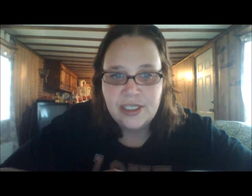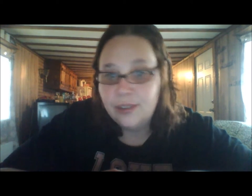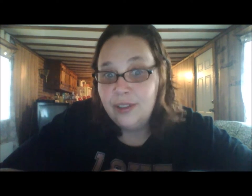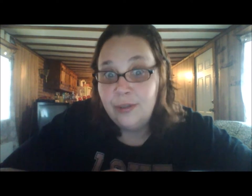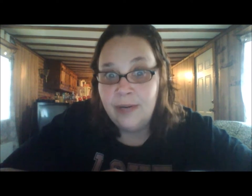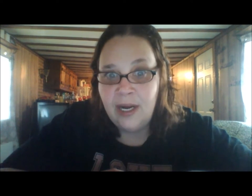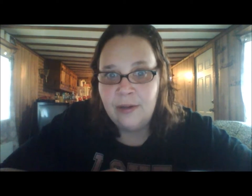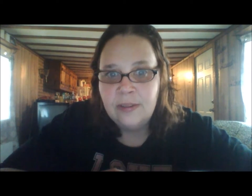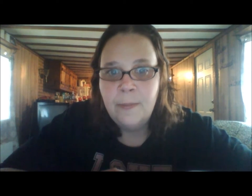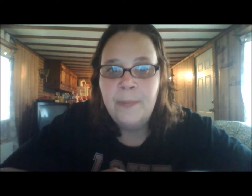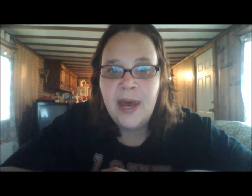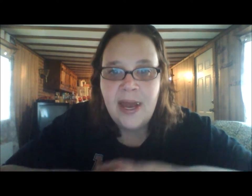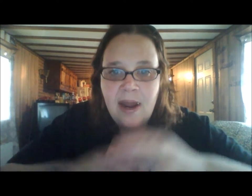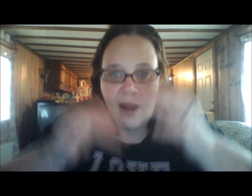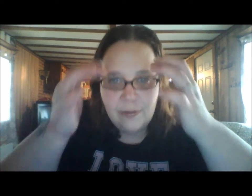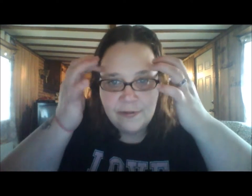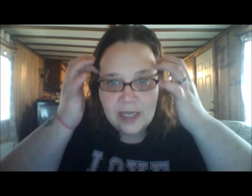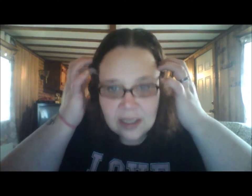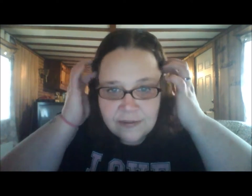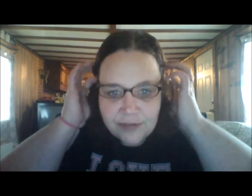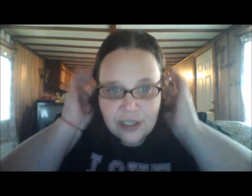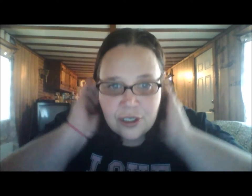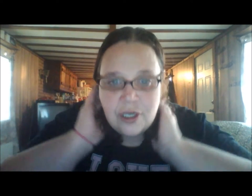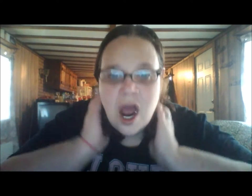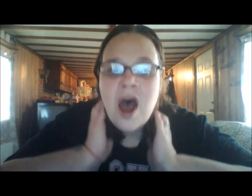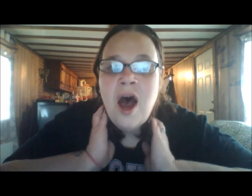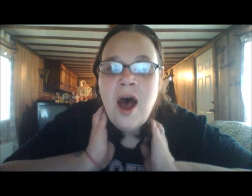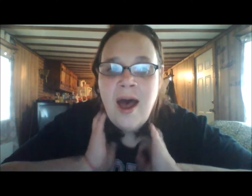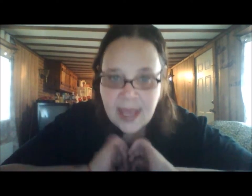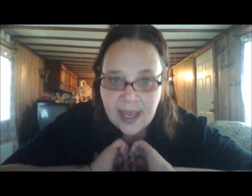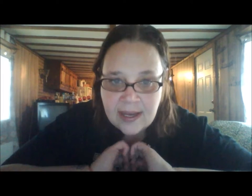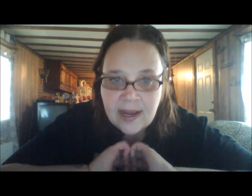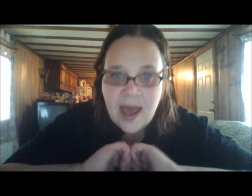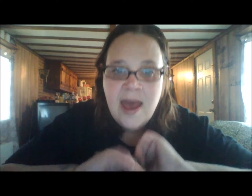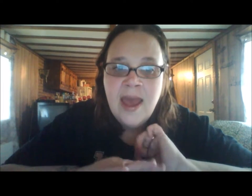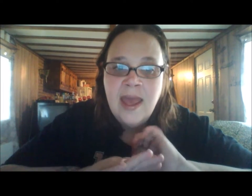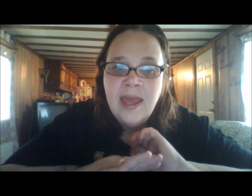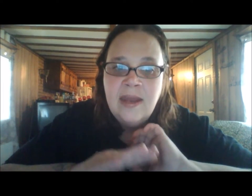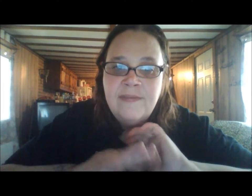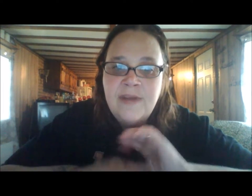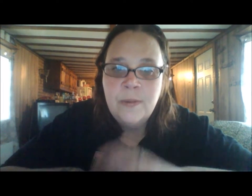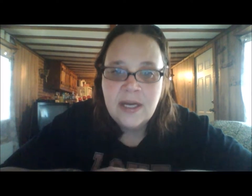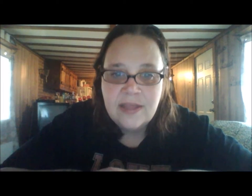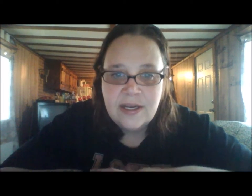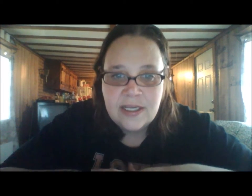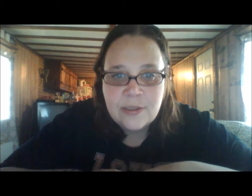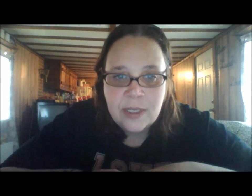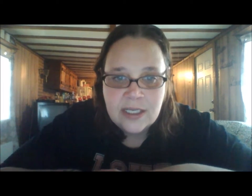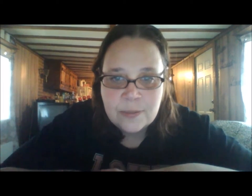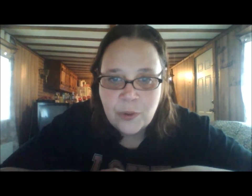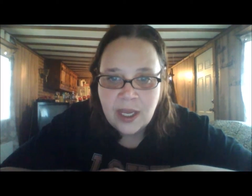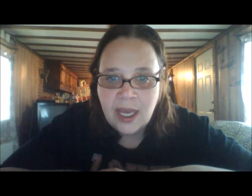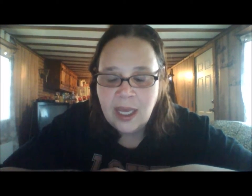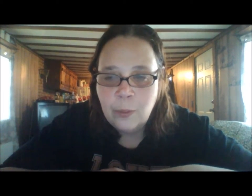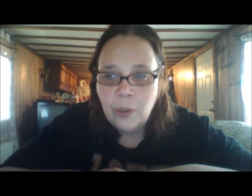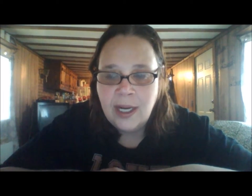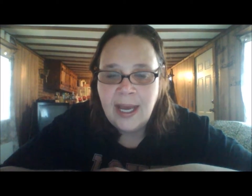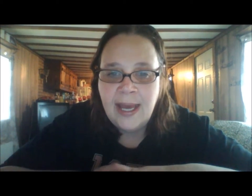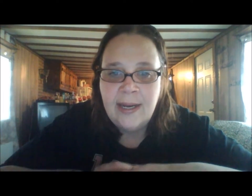just couldn't do it right now. But hopefully in the future I can. And if anyone out there is quitting smoking, you're going to head